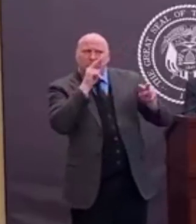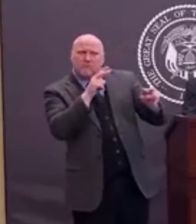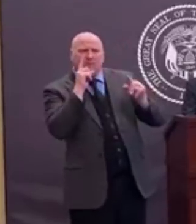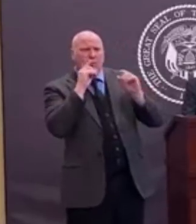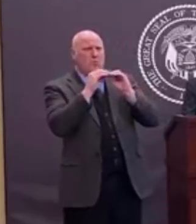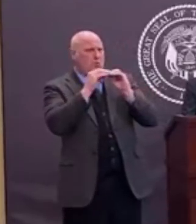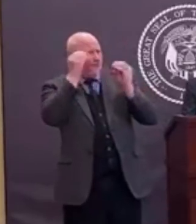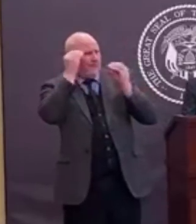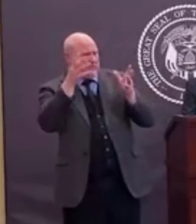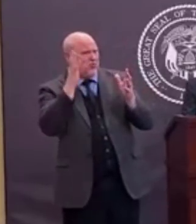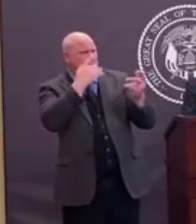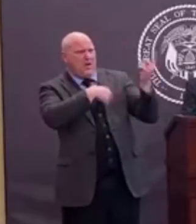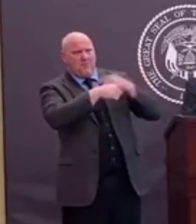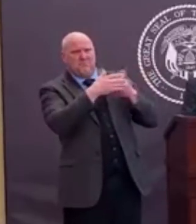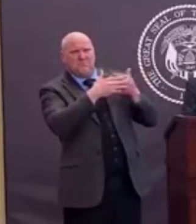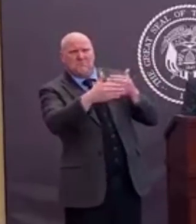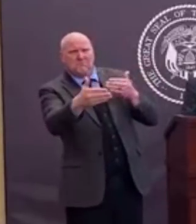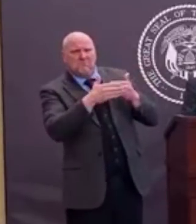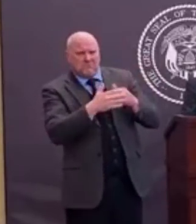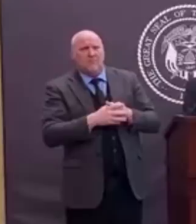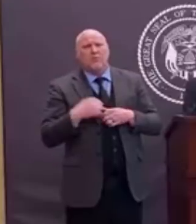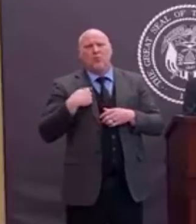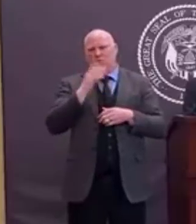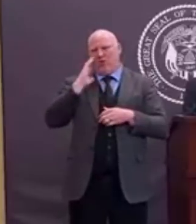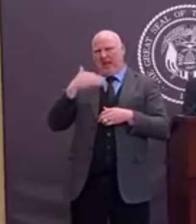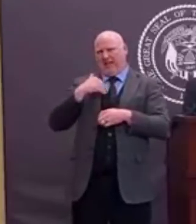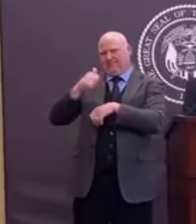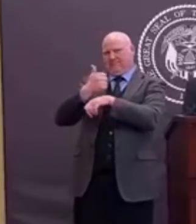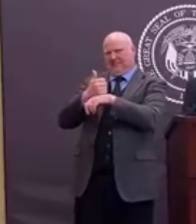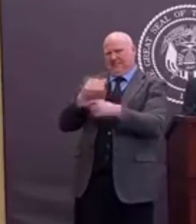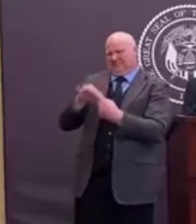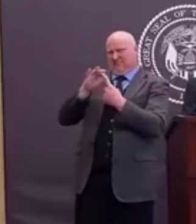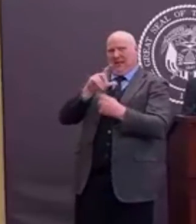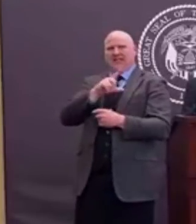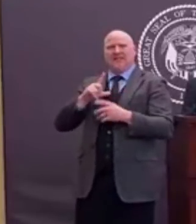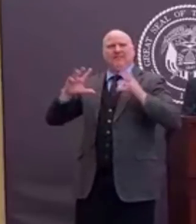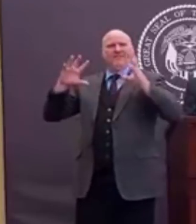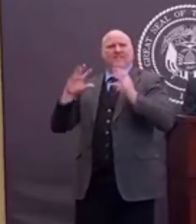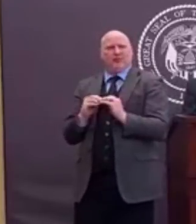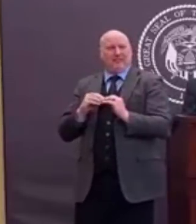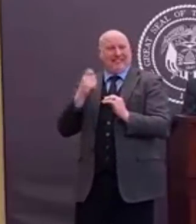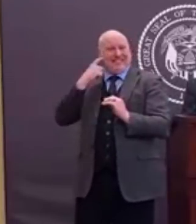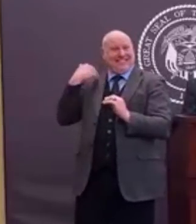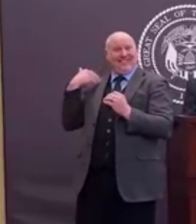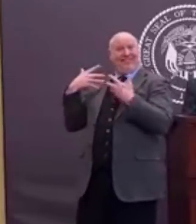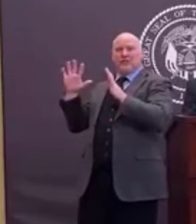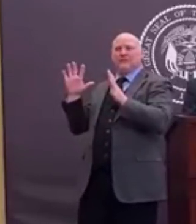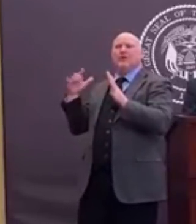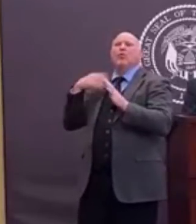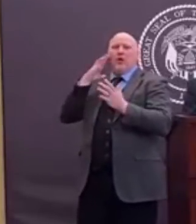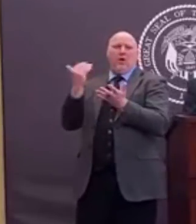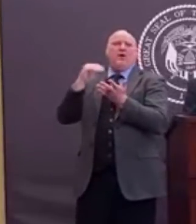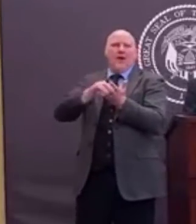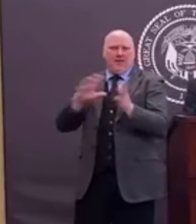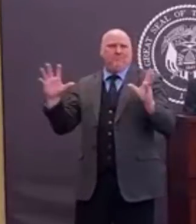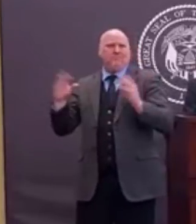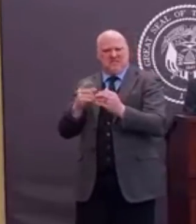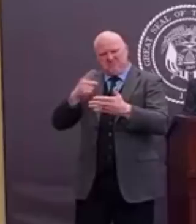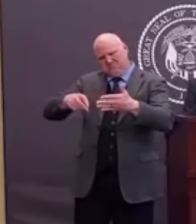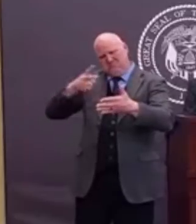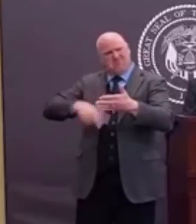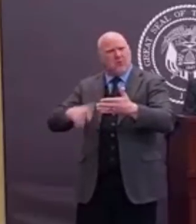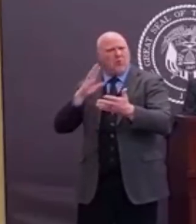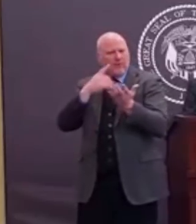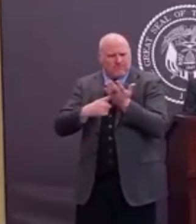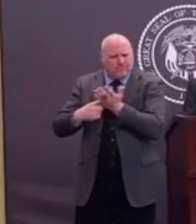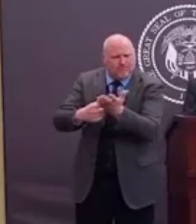in the next short time, maybe two weeks or three, to in fact address that very issue as we come together with our